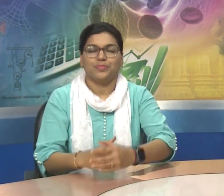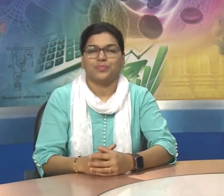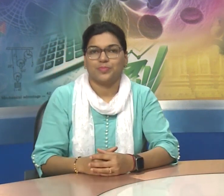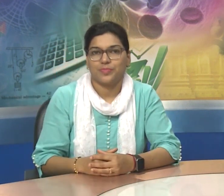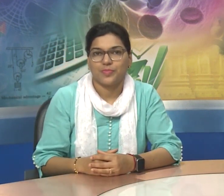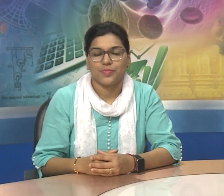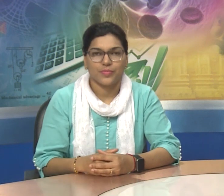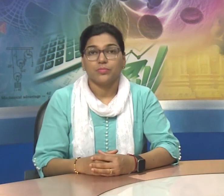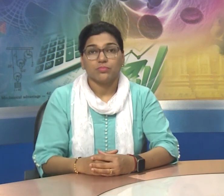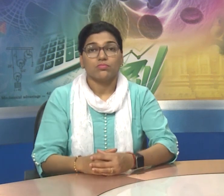weaver.